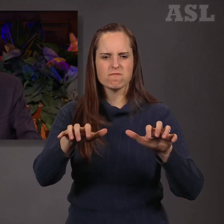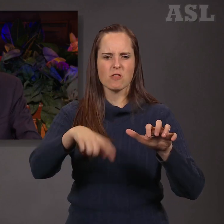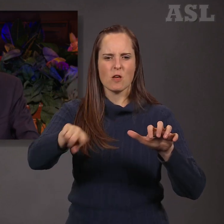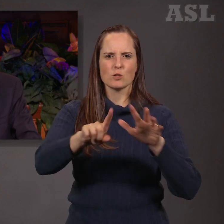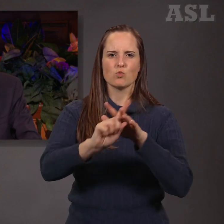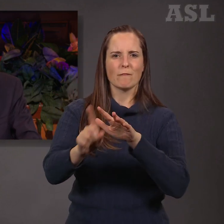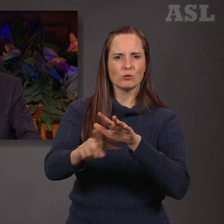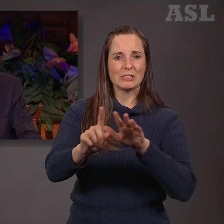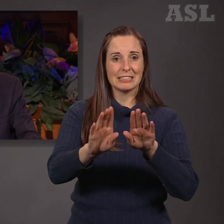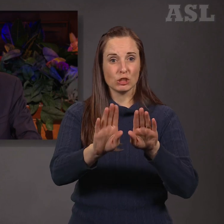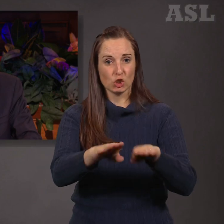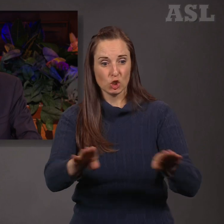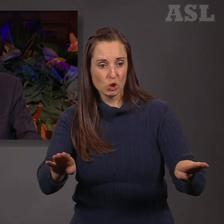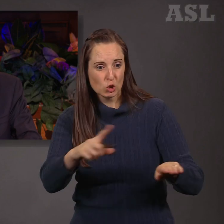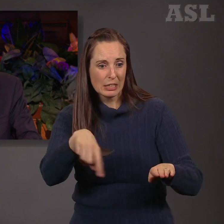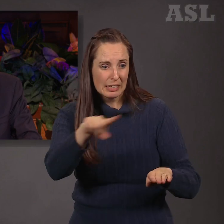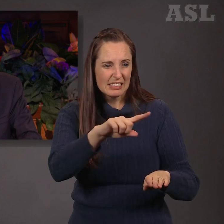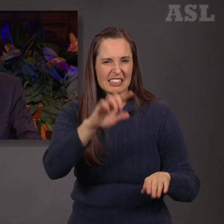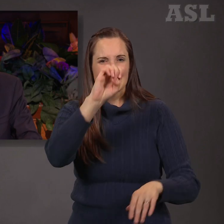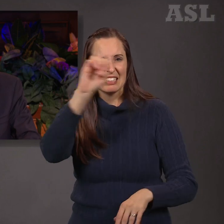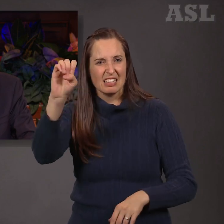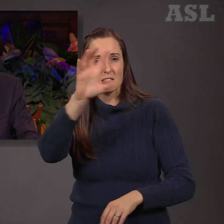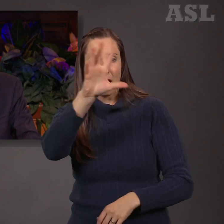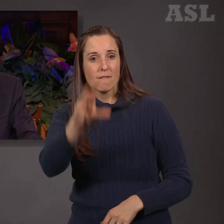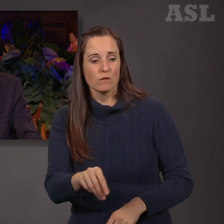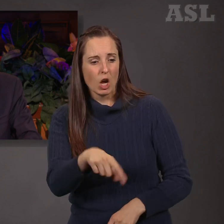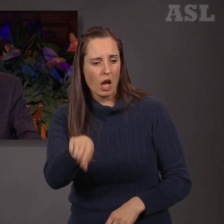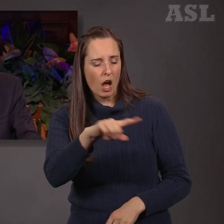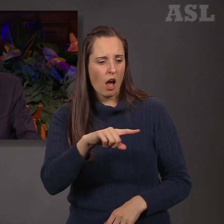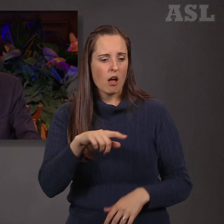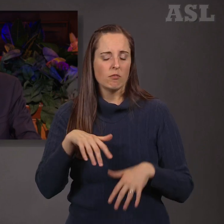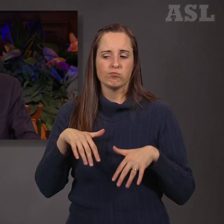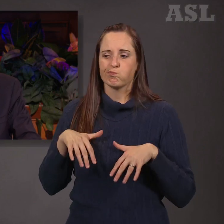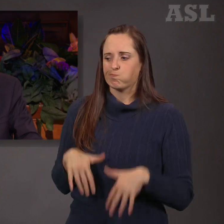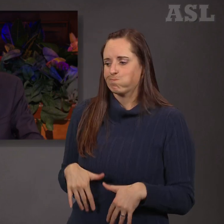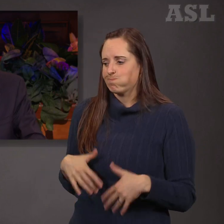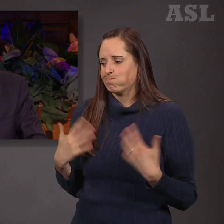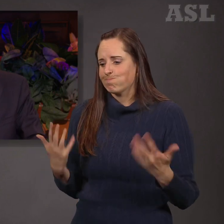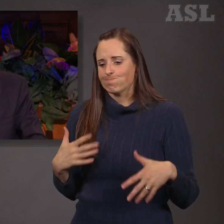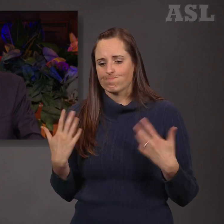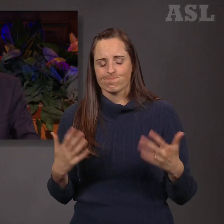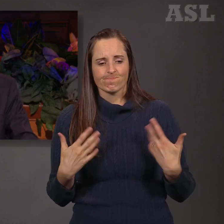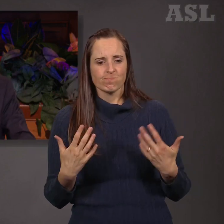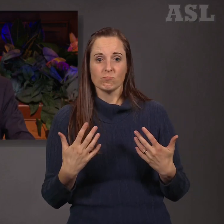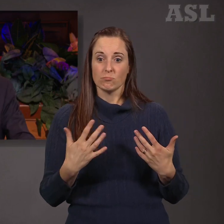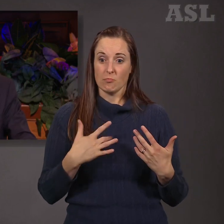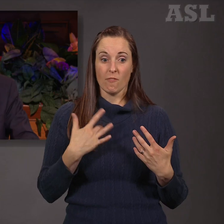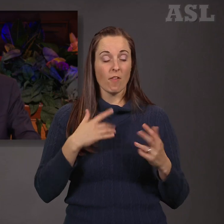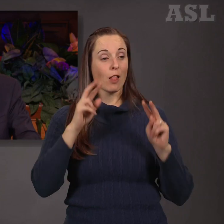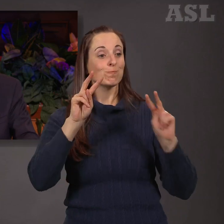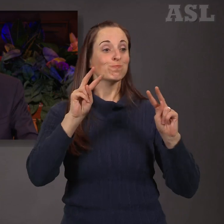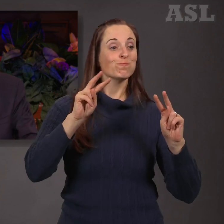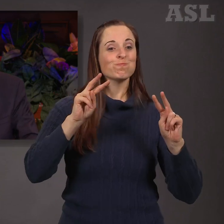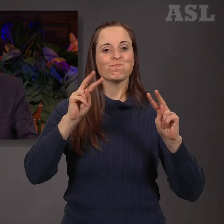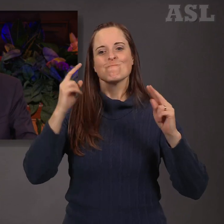children in East Africa needed help to keep their hopes alive and their minds active.